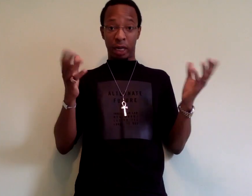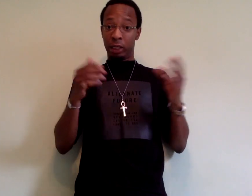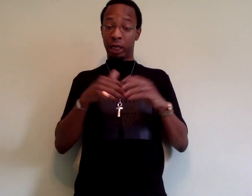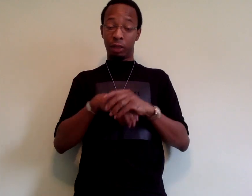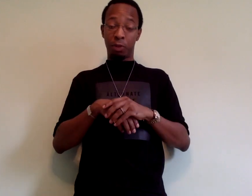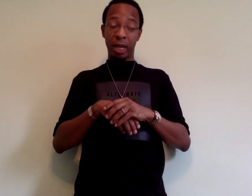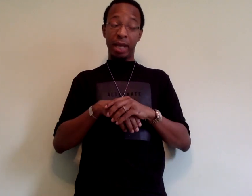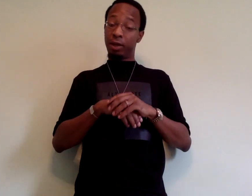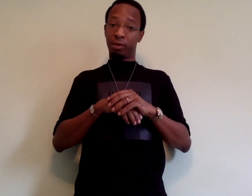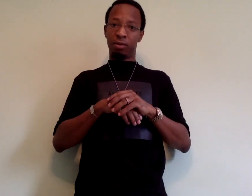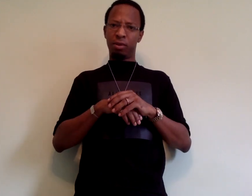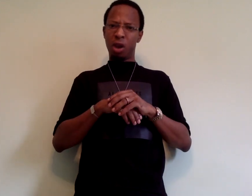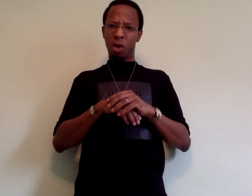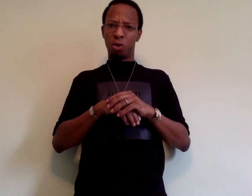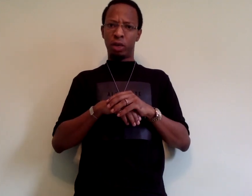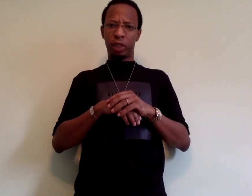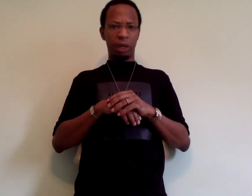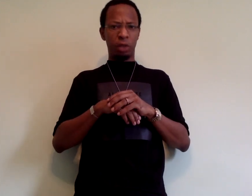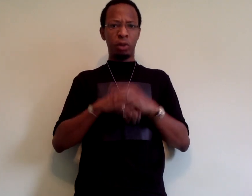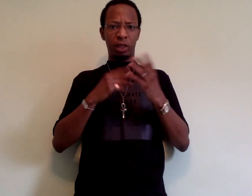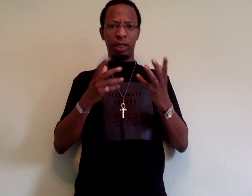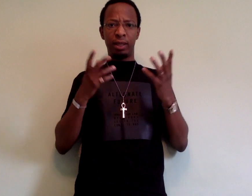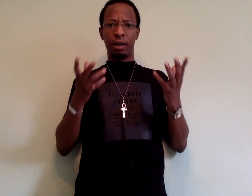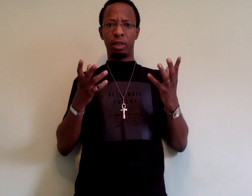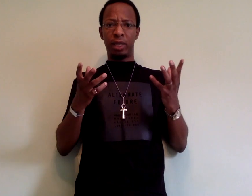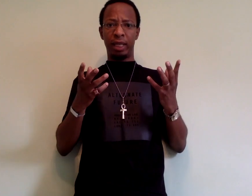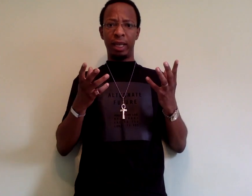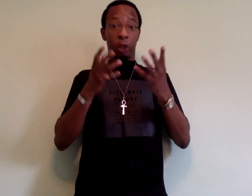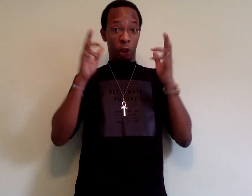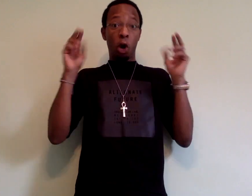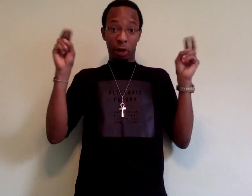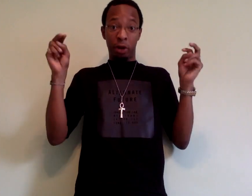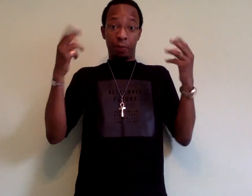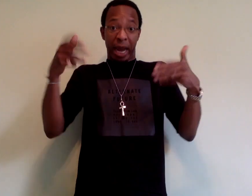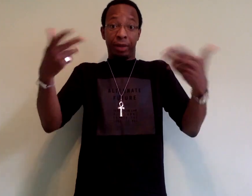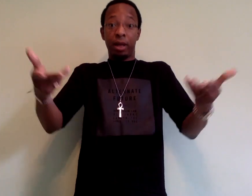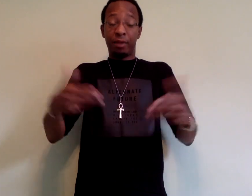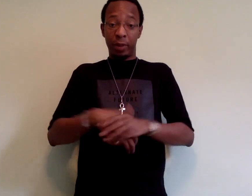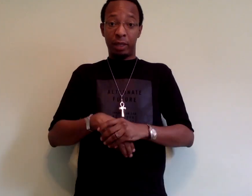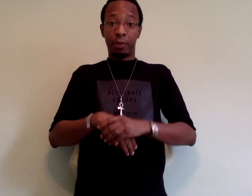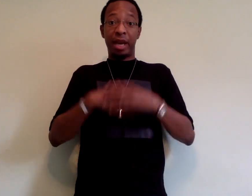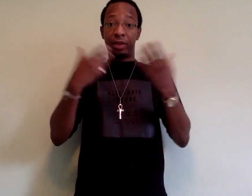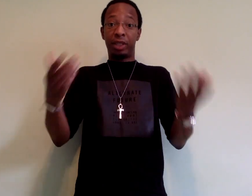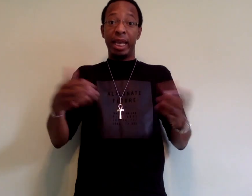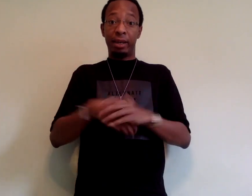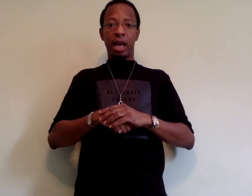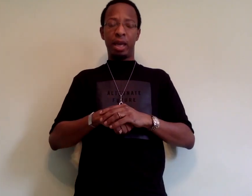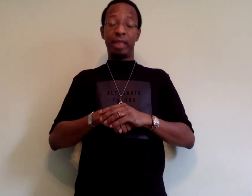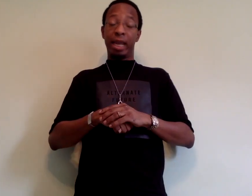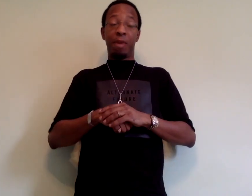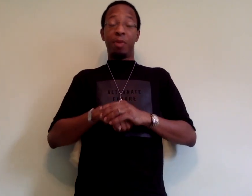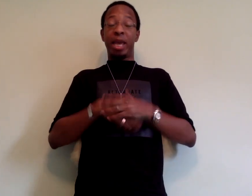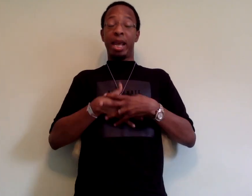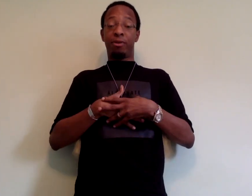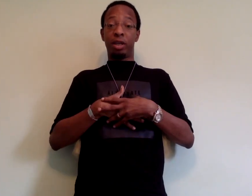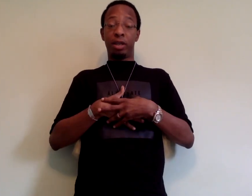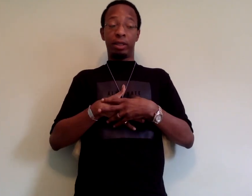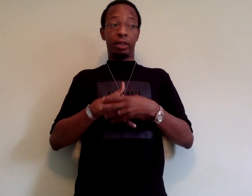Dr. Johnson replied, no, charter schools are still ultimately chartered by the government, by the state. He said, I'm a pan-Africanist.